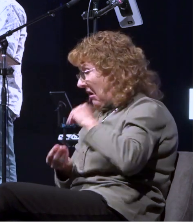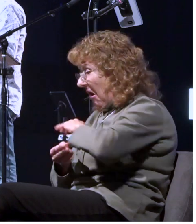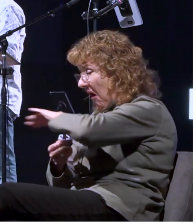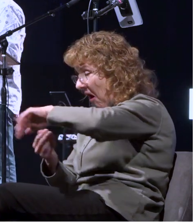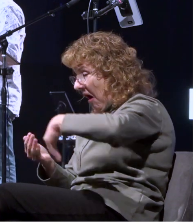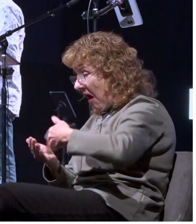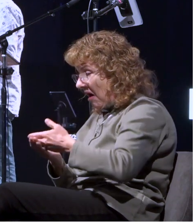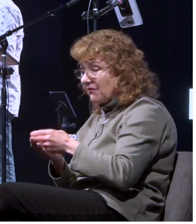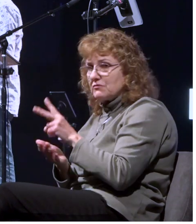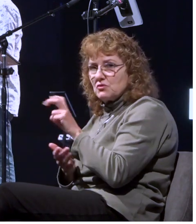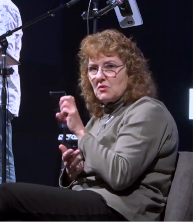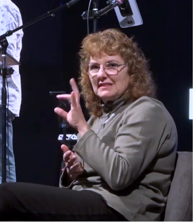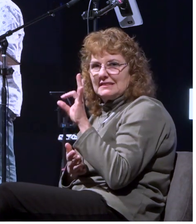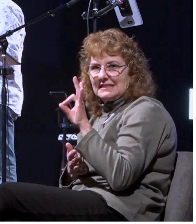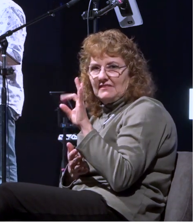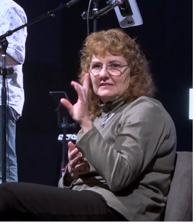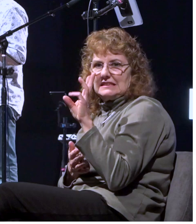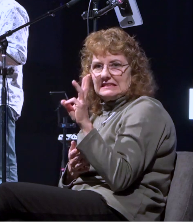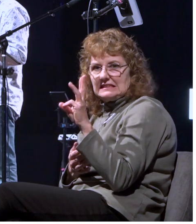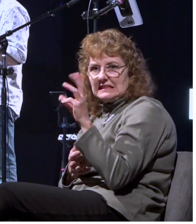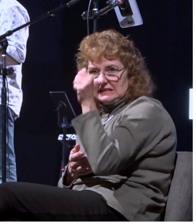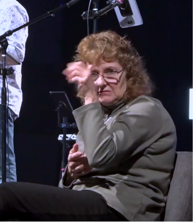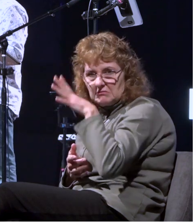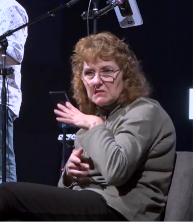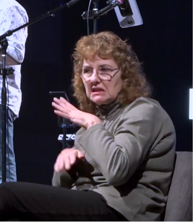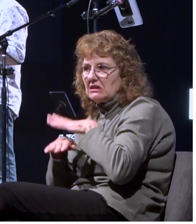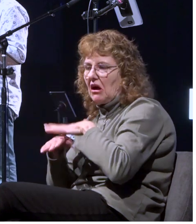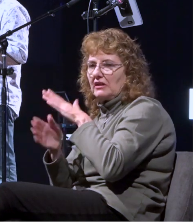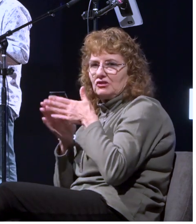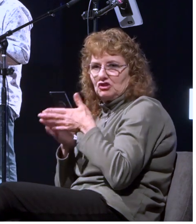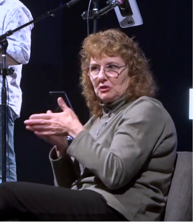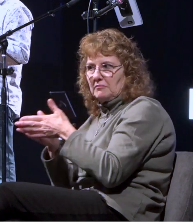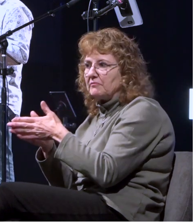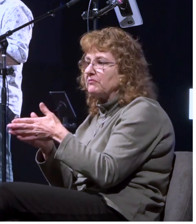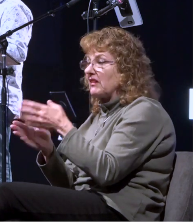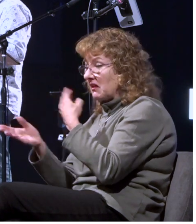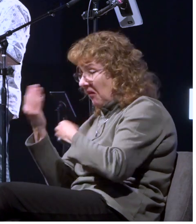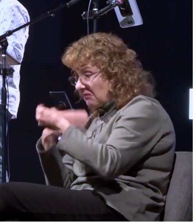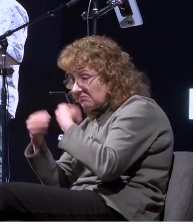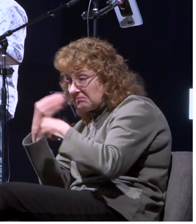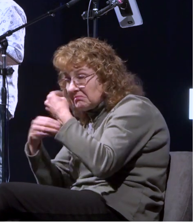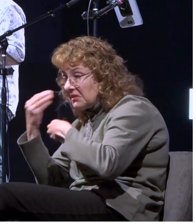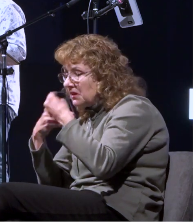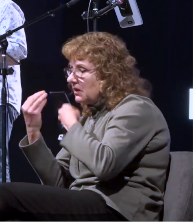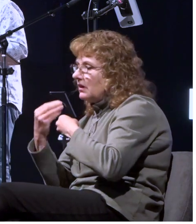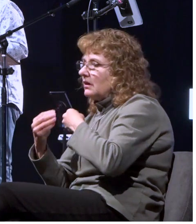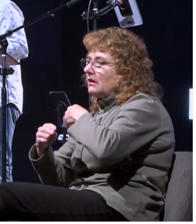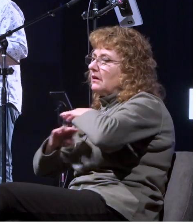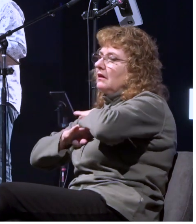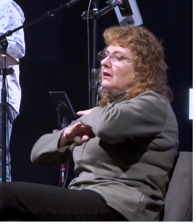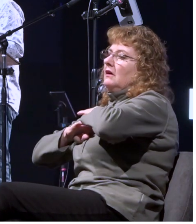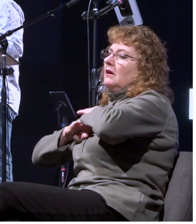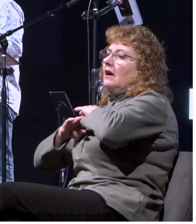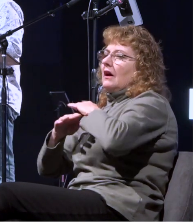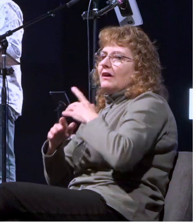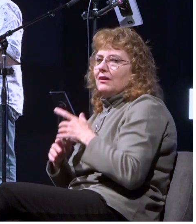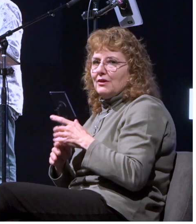276 persons on the ship and so when they had eaten enough they lightened the ship and they threw